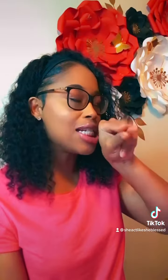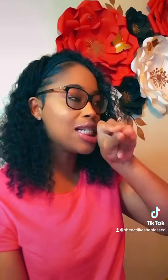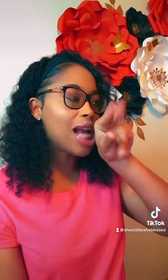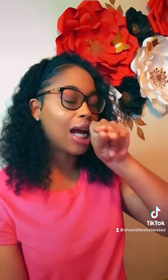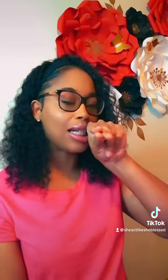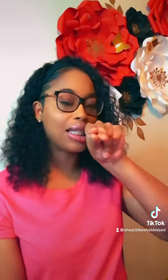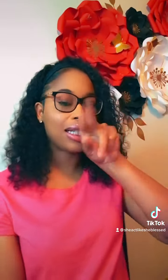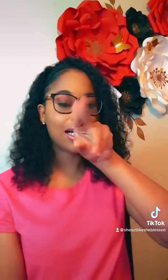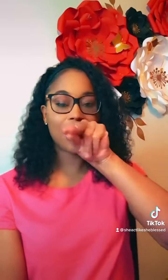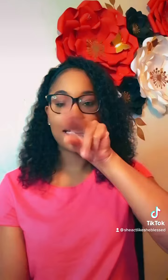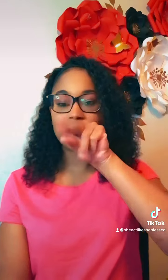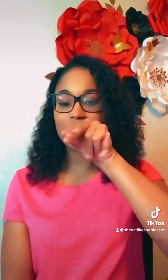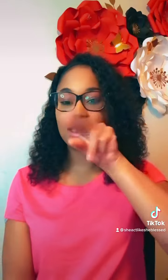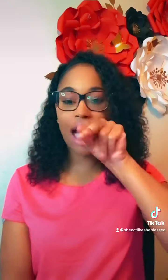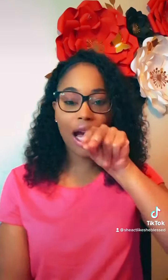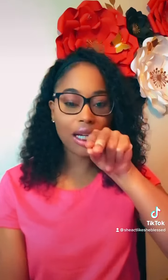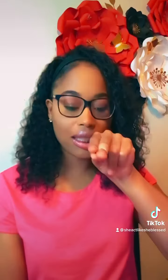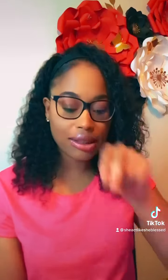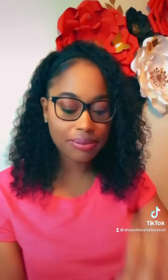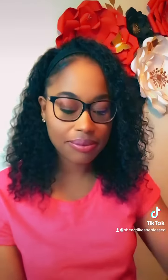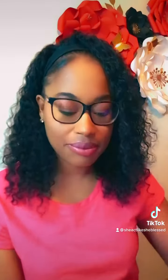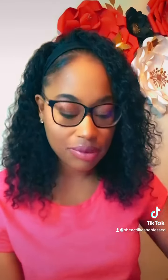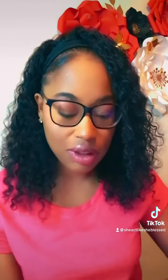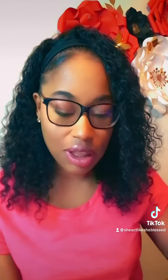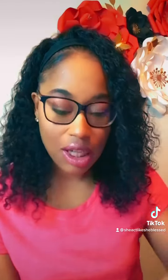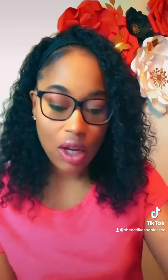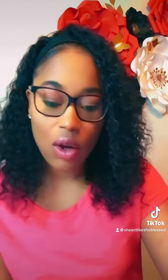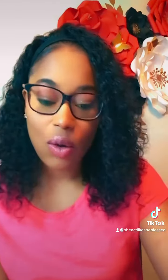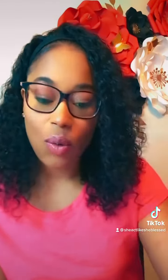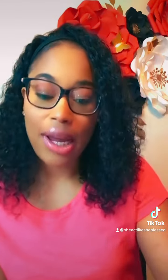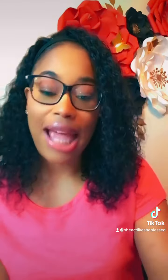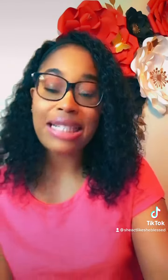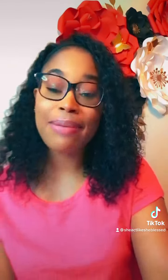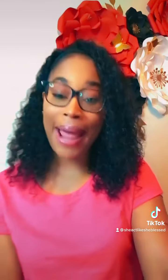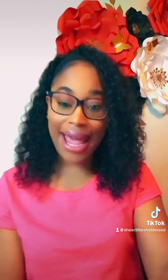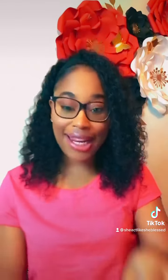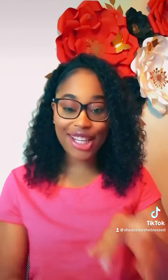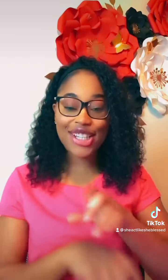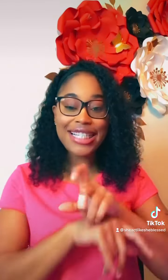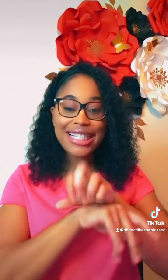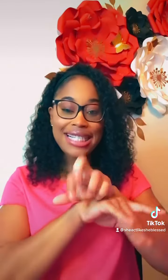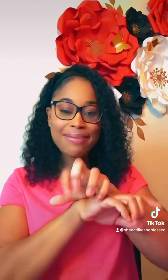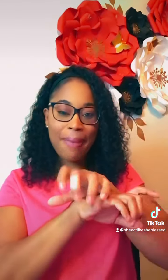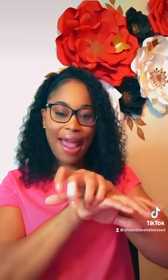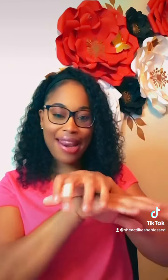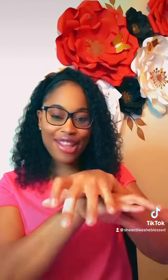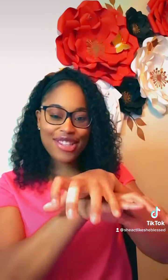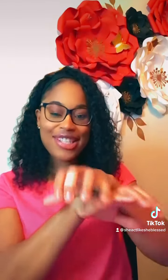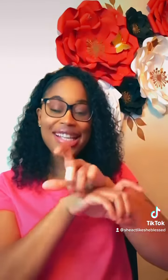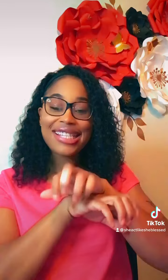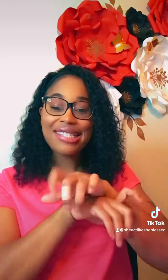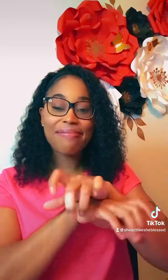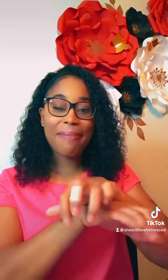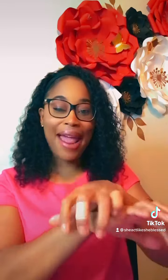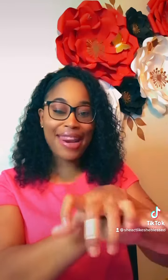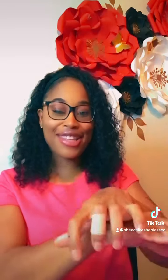Duck, duck. We got spider, spider, spider,